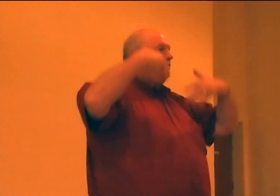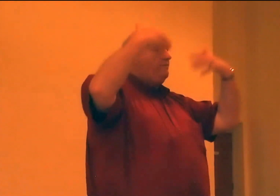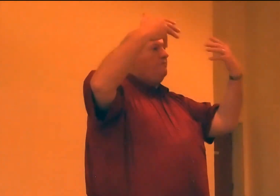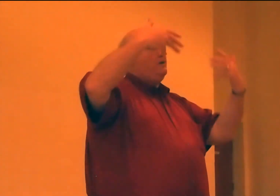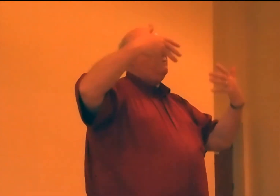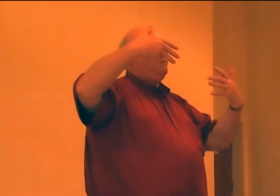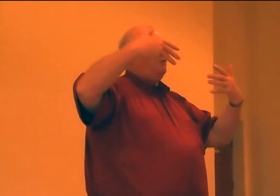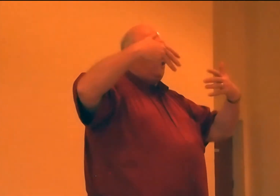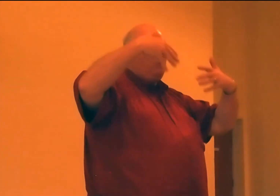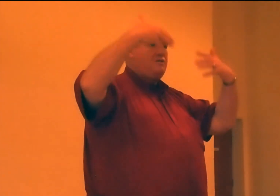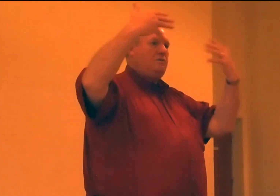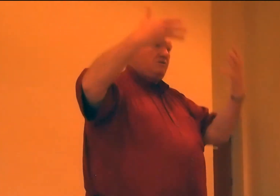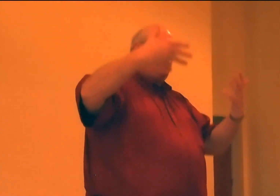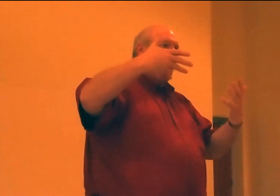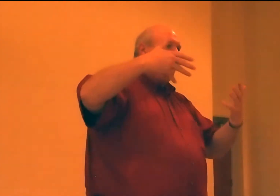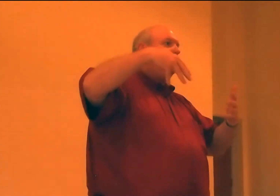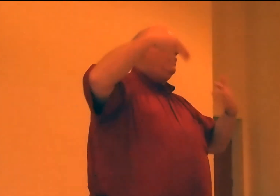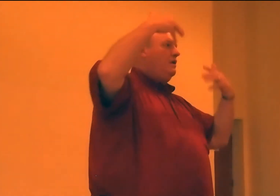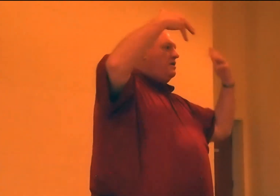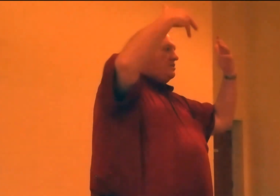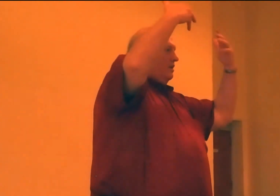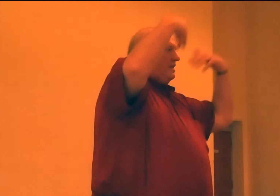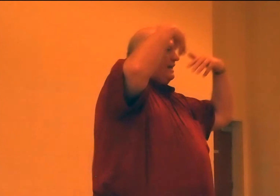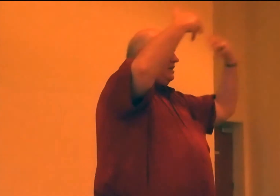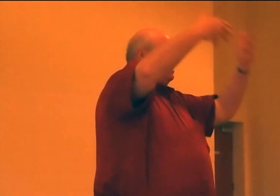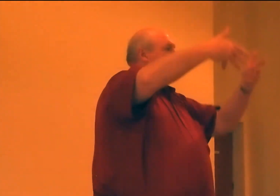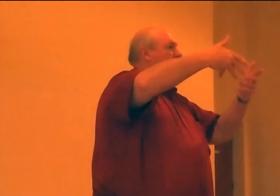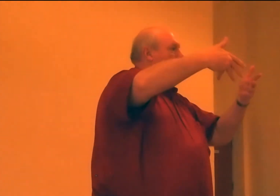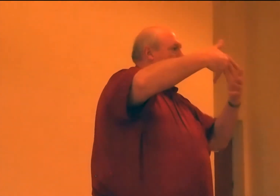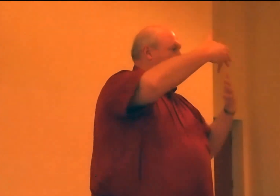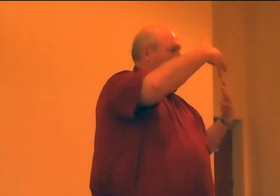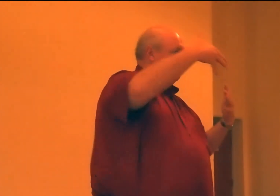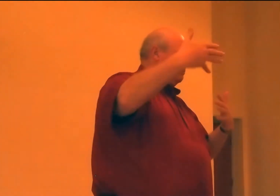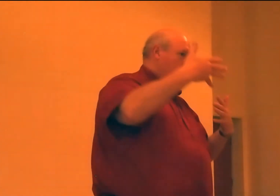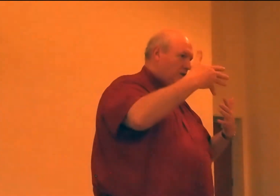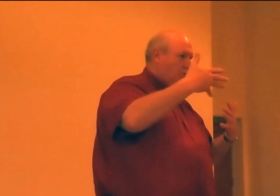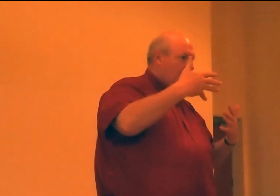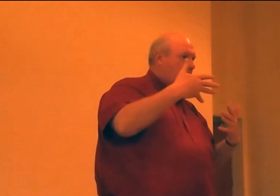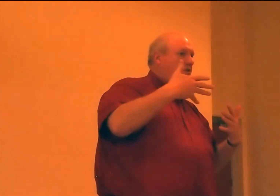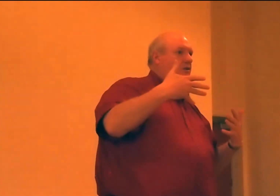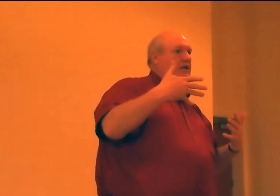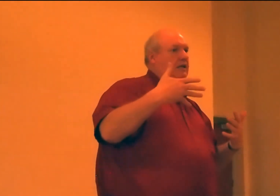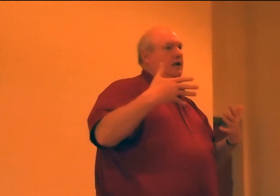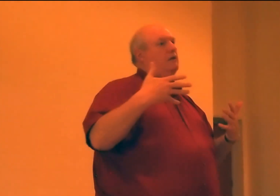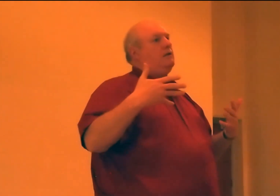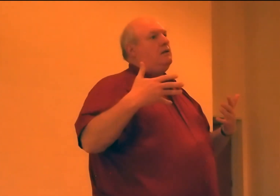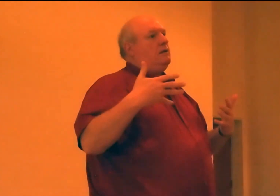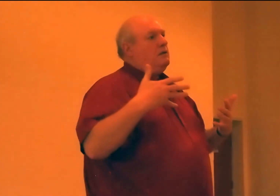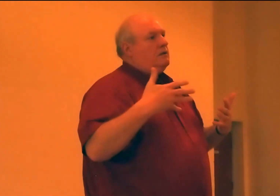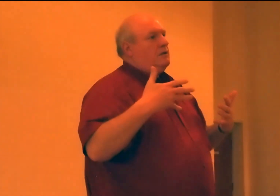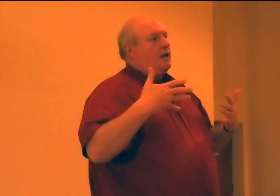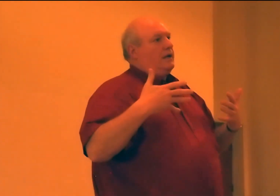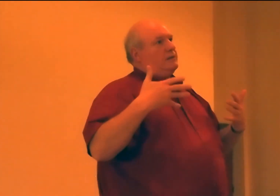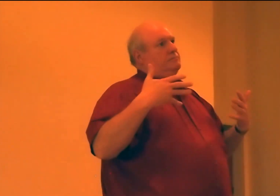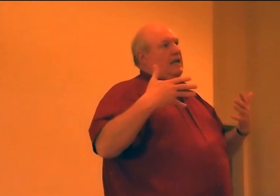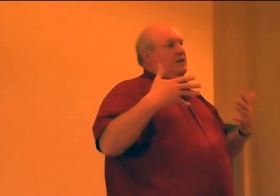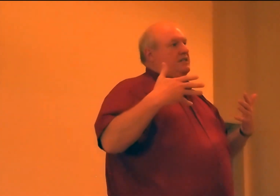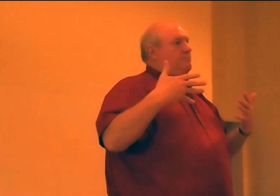of loose soil so that they could dump it on the, you know, next to the anti-seek